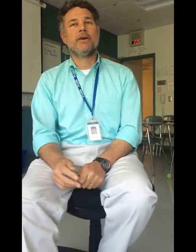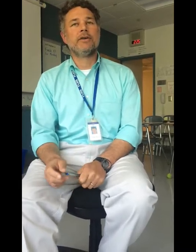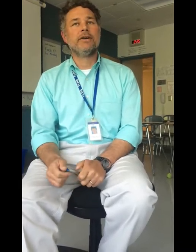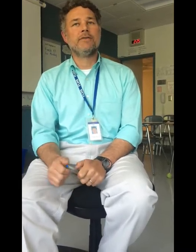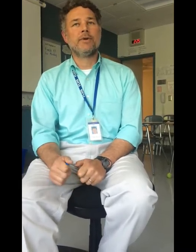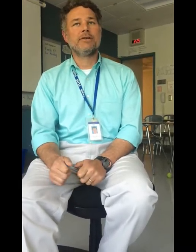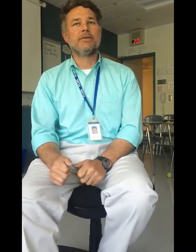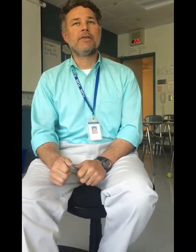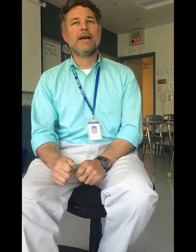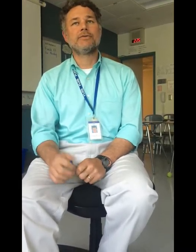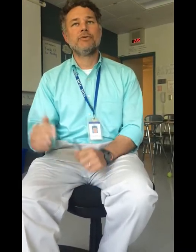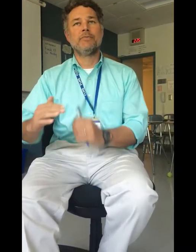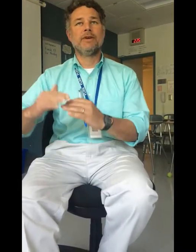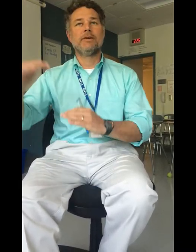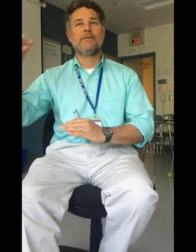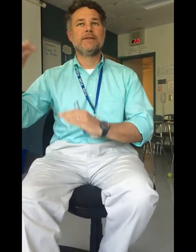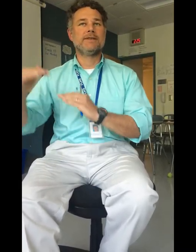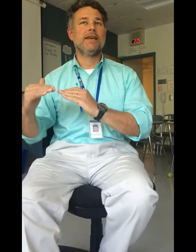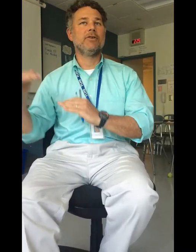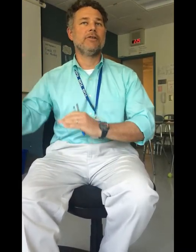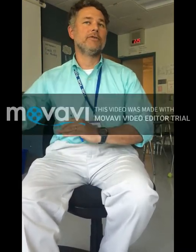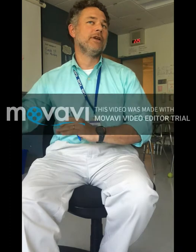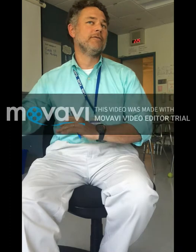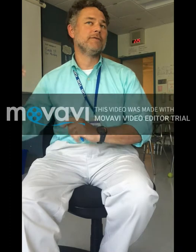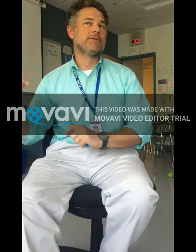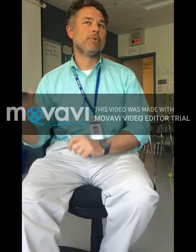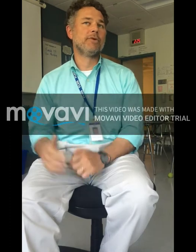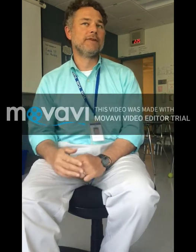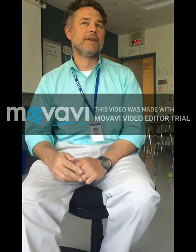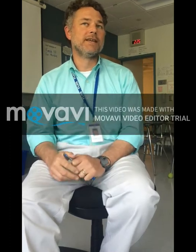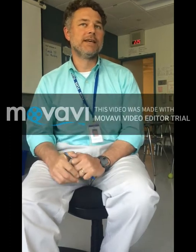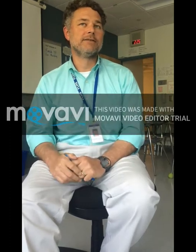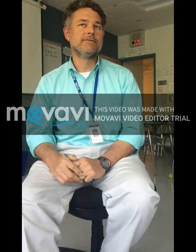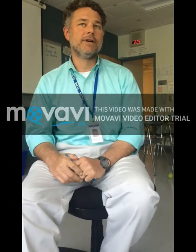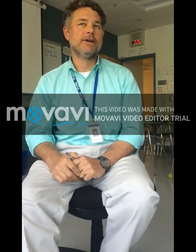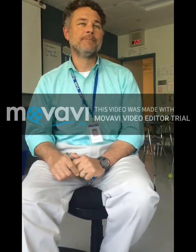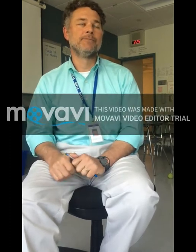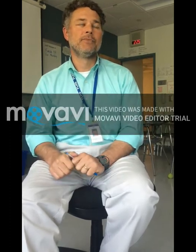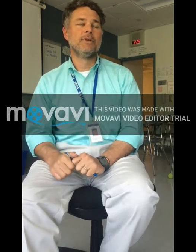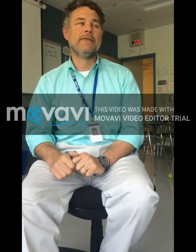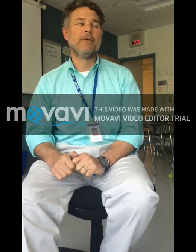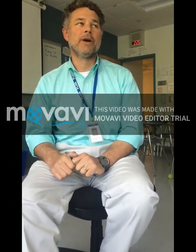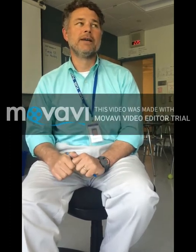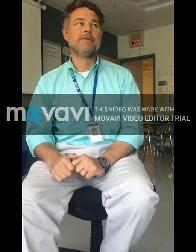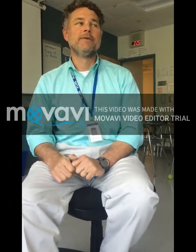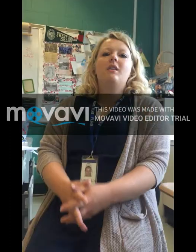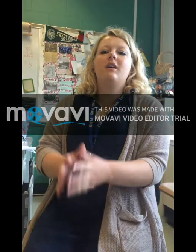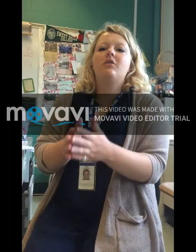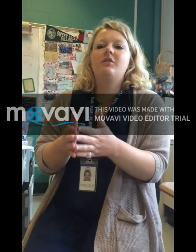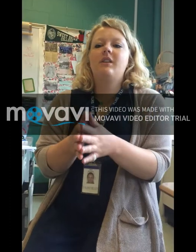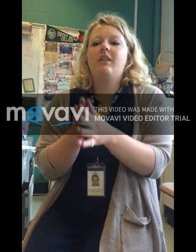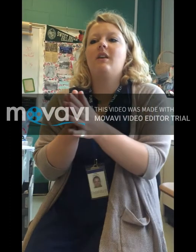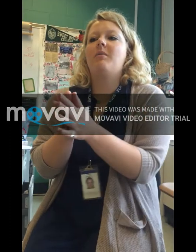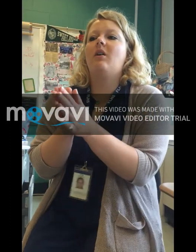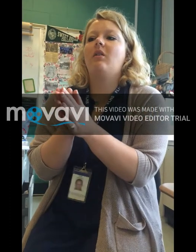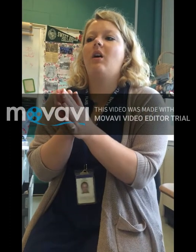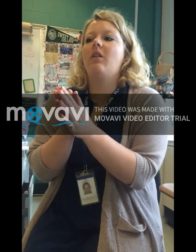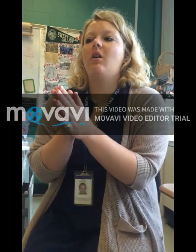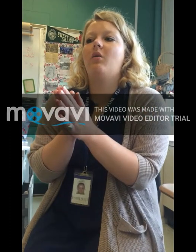are in the regular classroom, they scale the Ludlow support that they get in that way. The interesting thing about Ludlow,